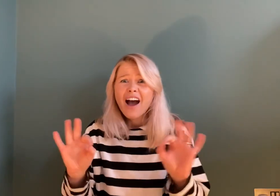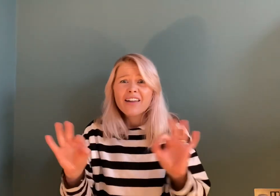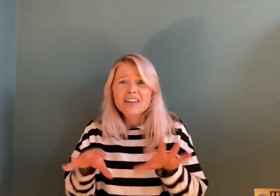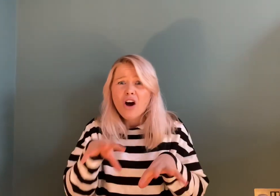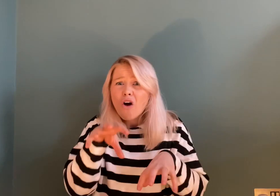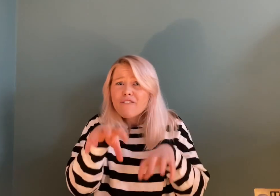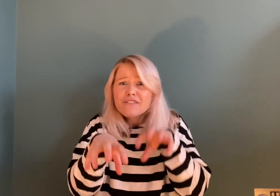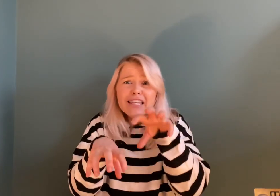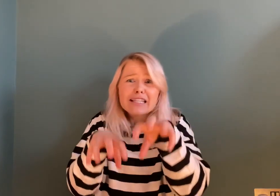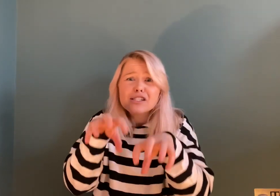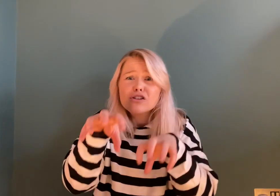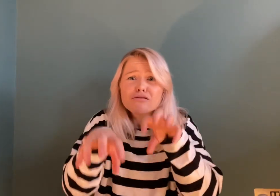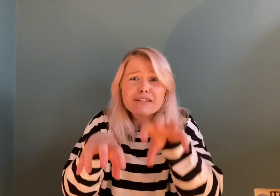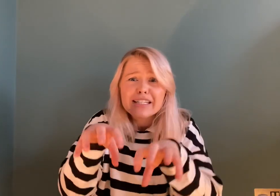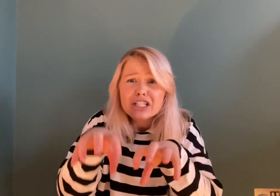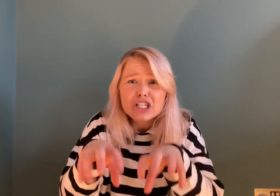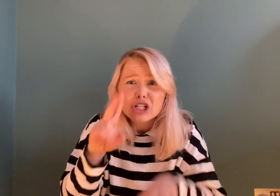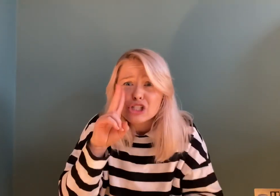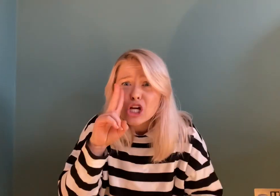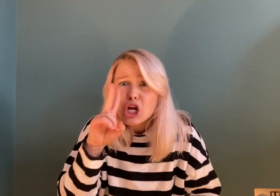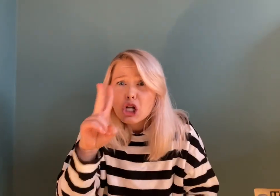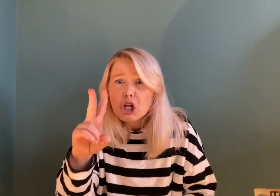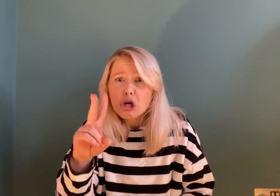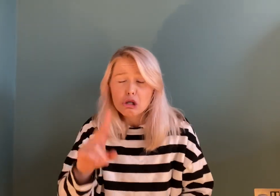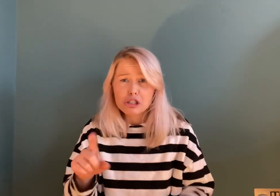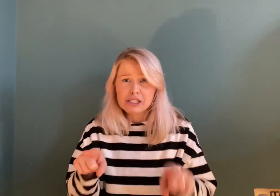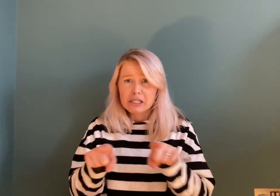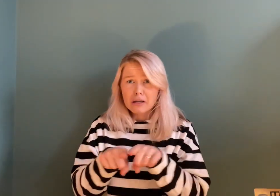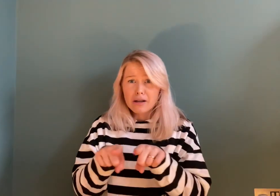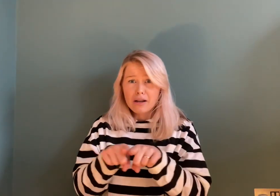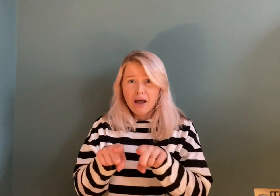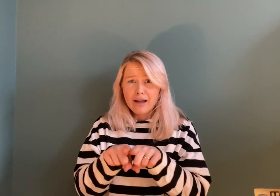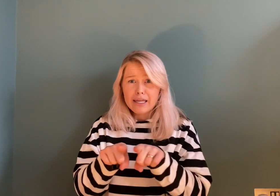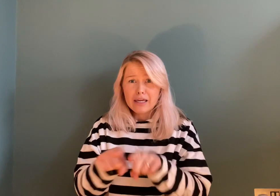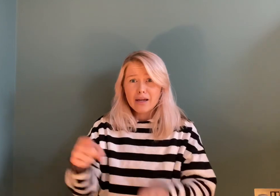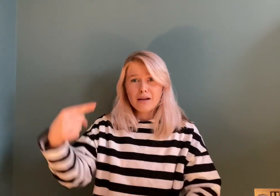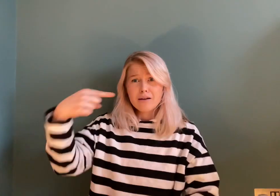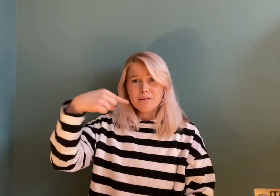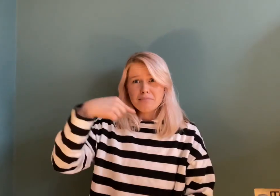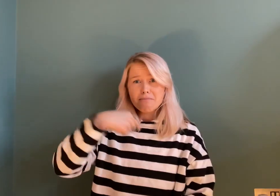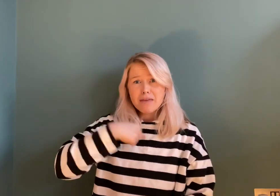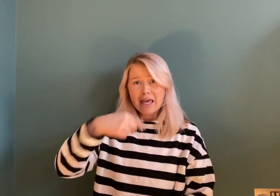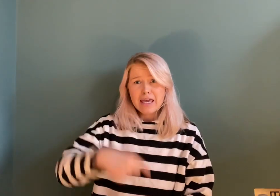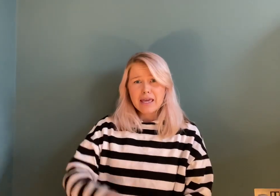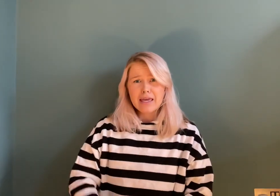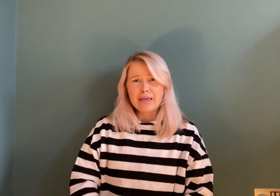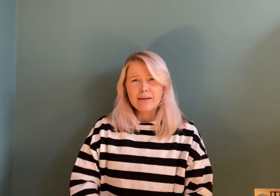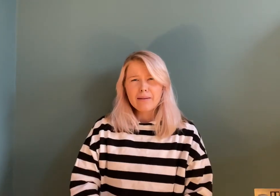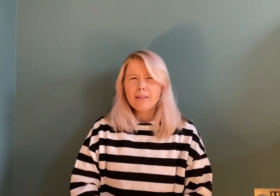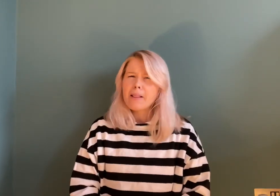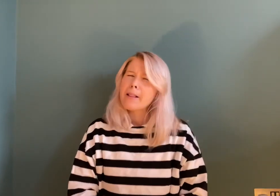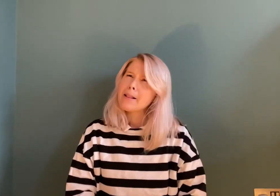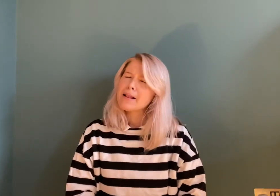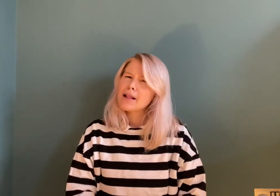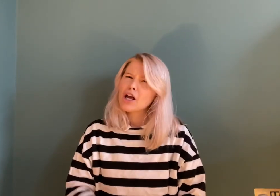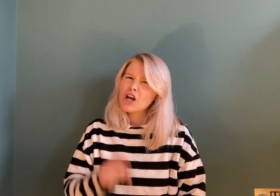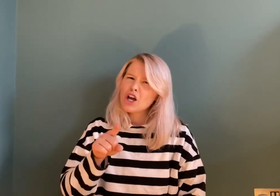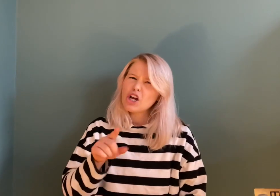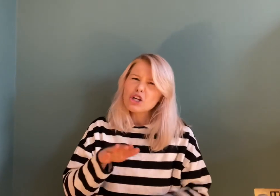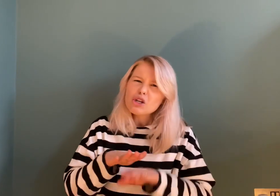of these creatures looks like me. You